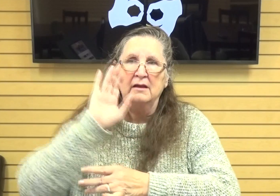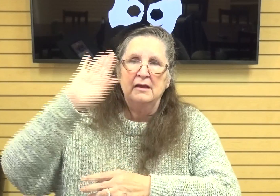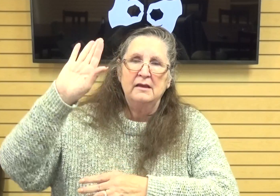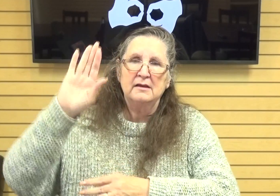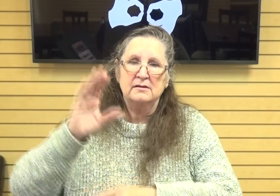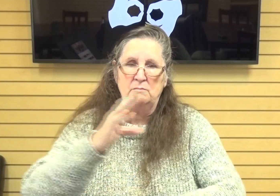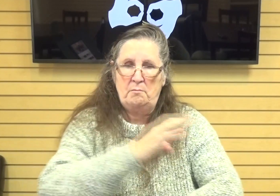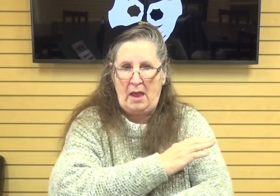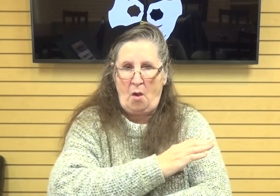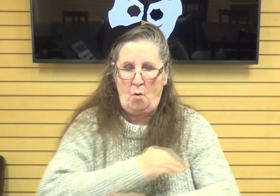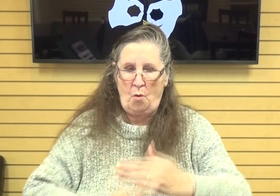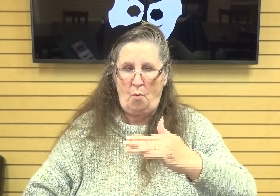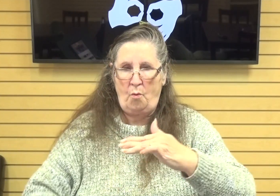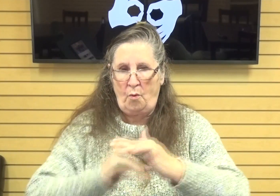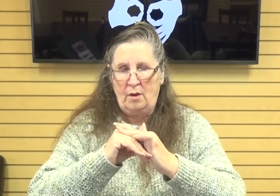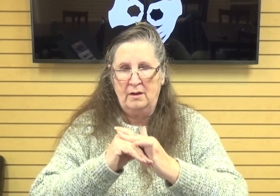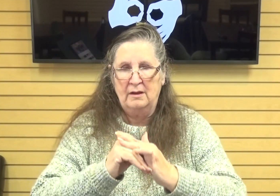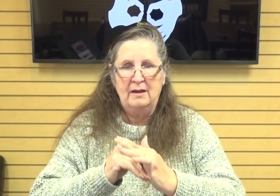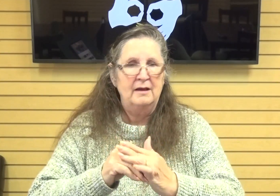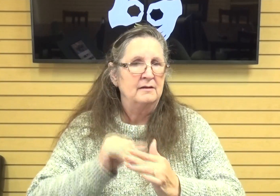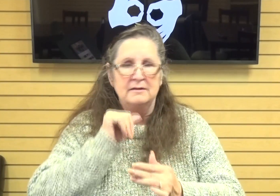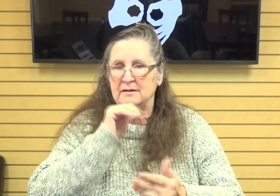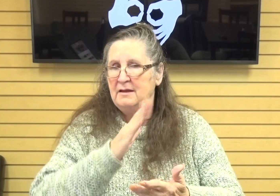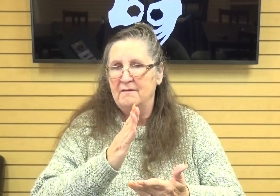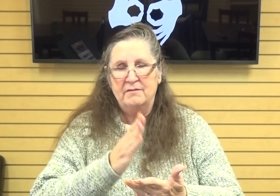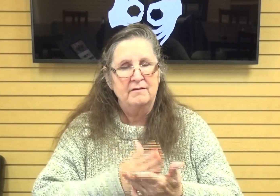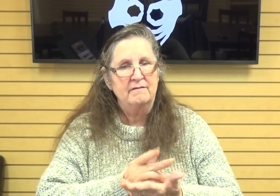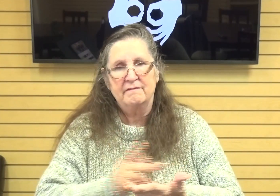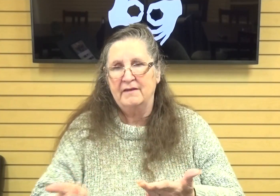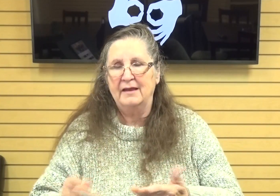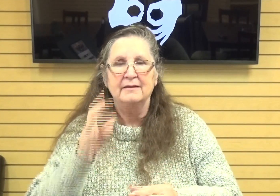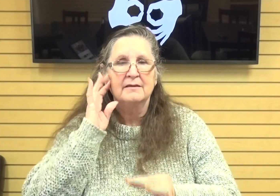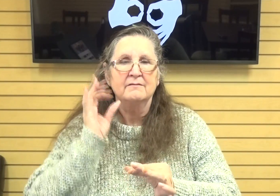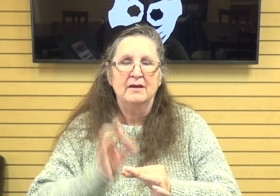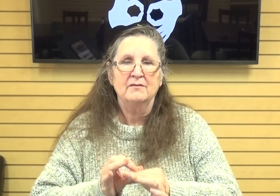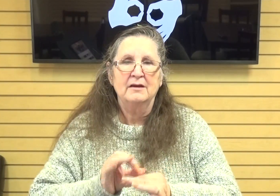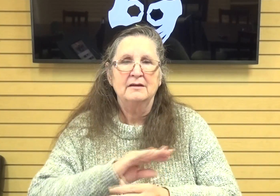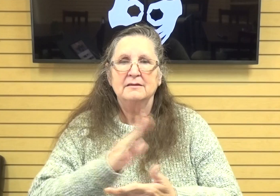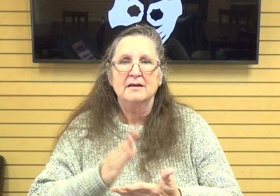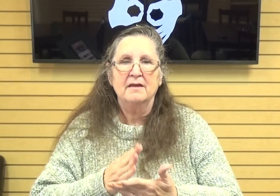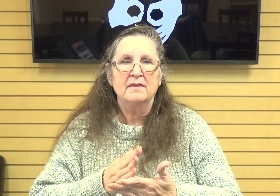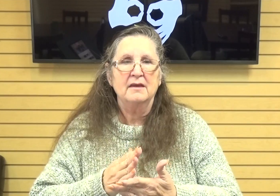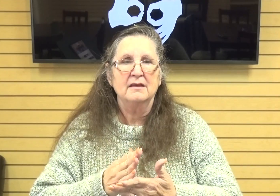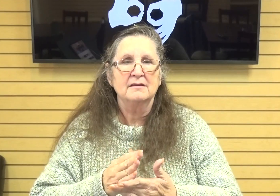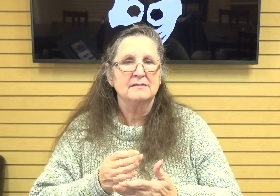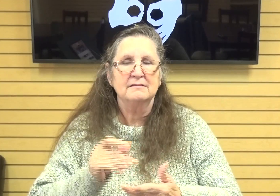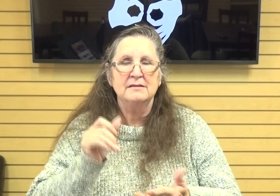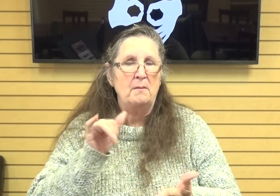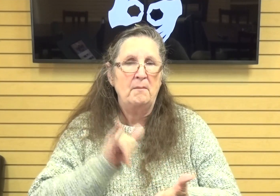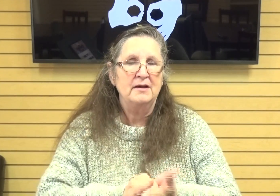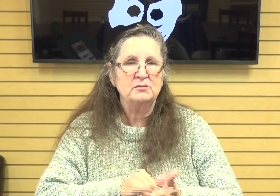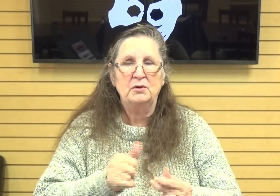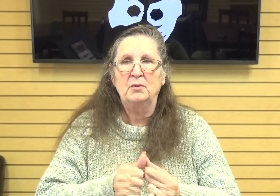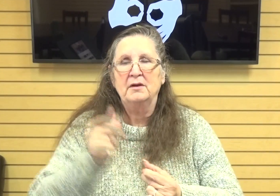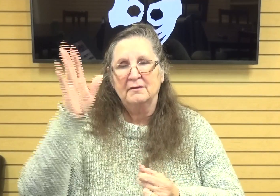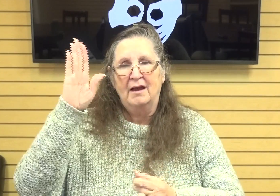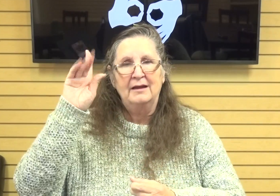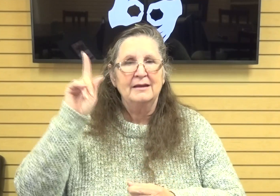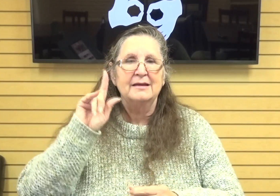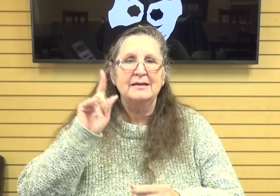unfailing faithfulness nothing is too hard for god and he always keeps his promises isn't that a blessing